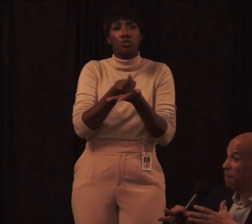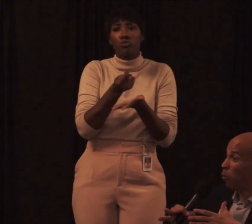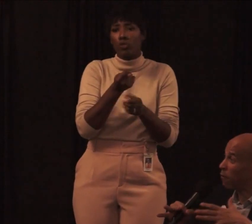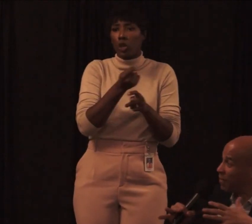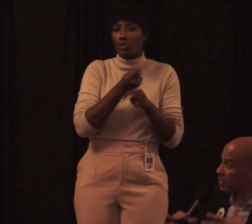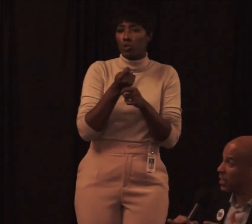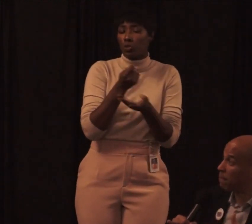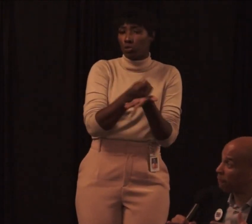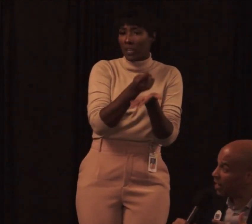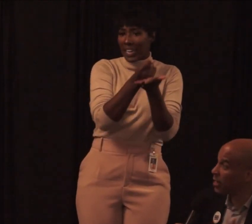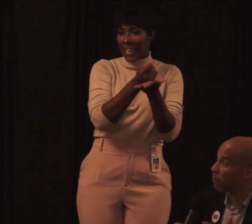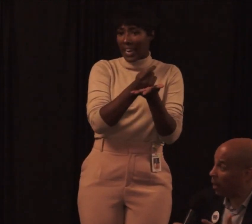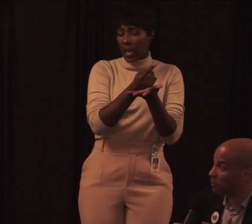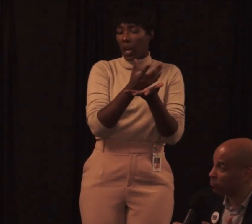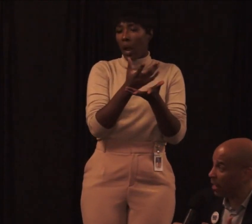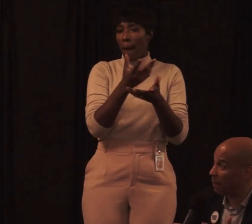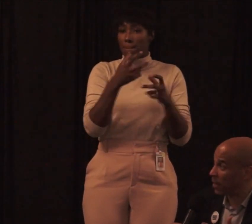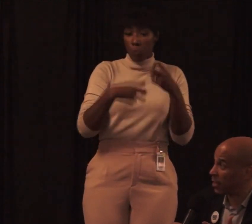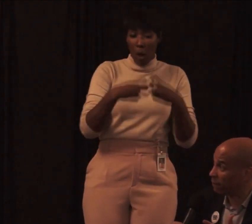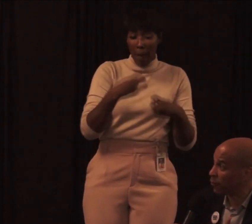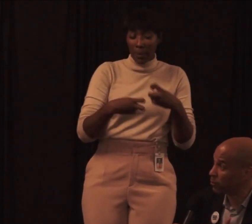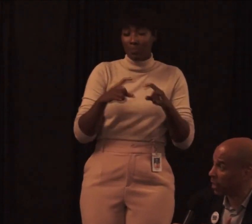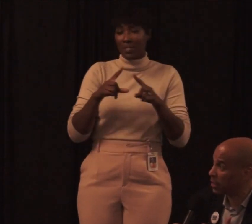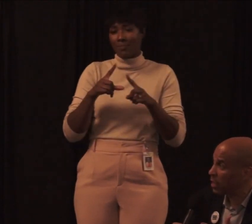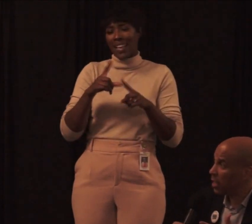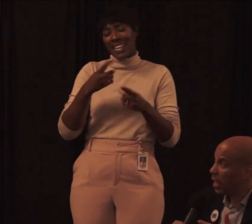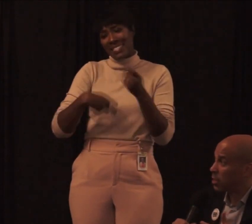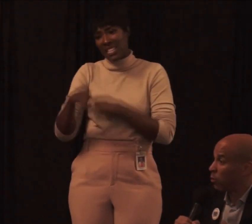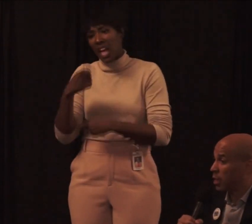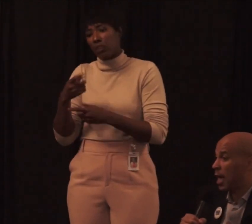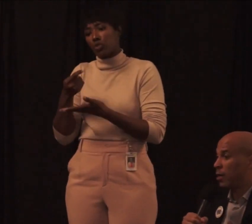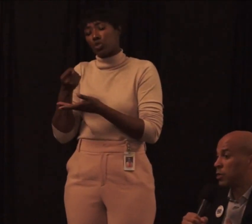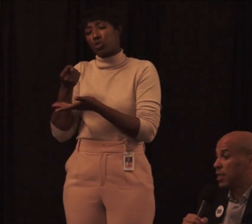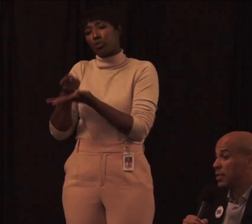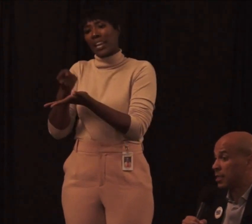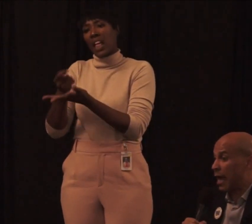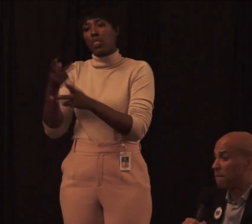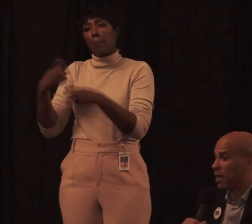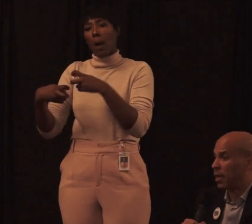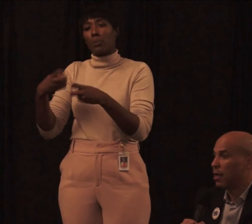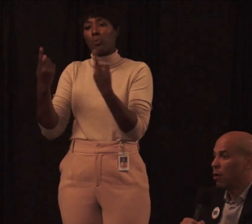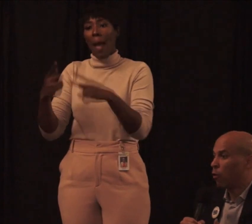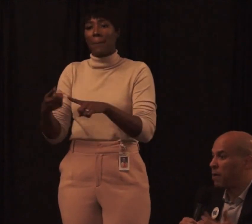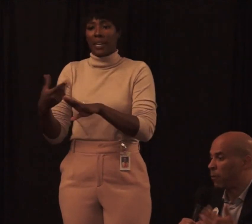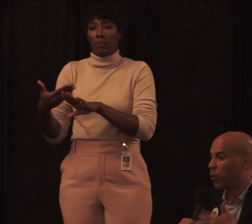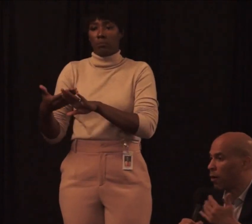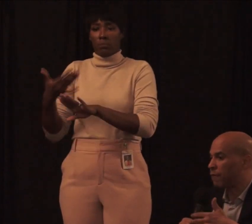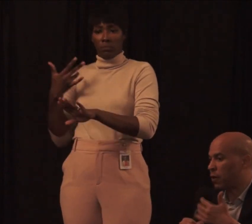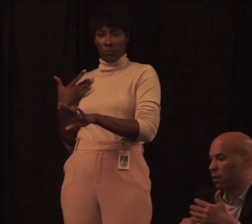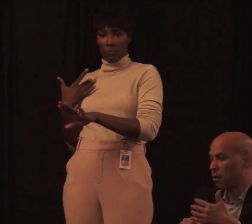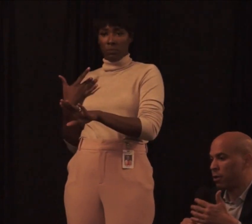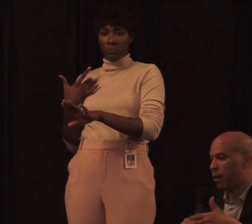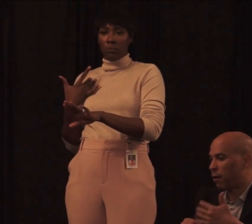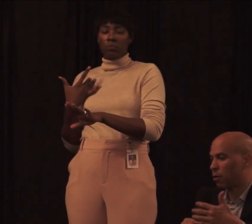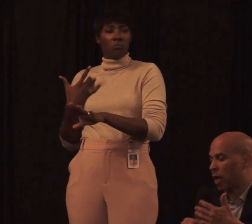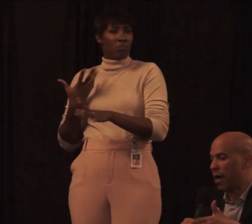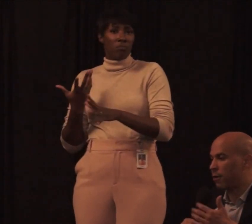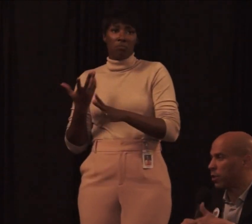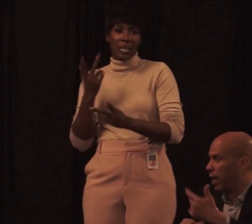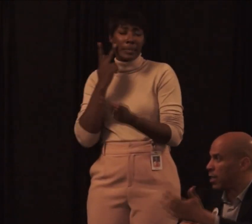system that's more invested in preventing the problems from happening in the first place. And so as a guy who sees this happening, where people put off their